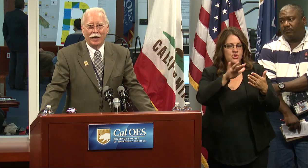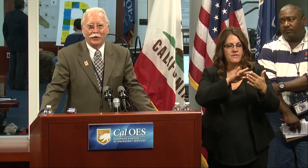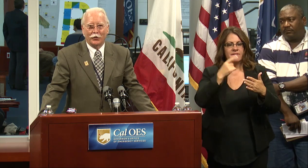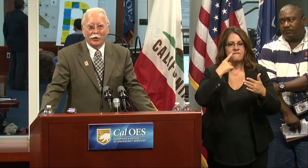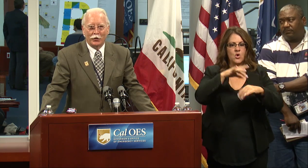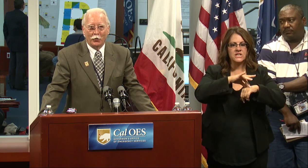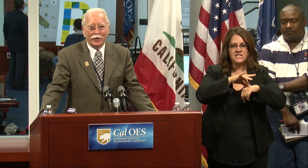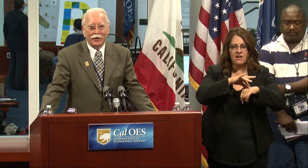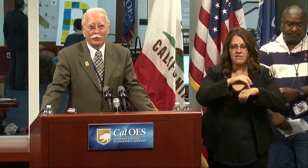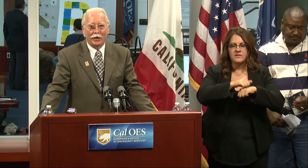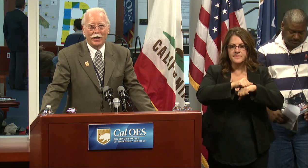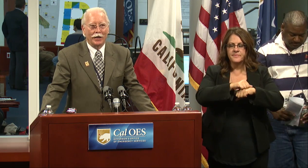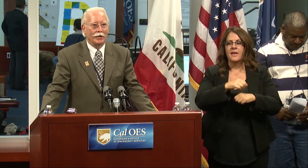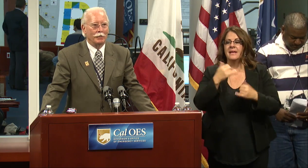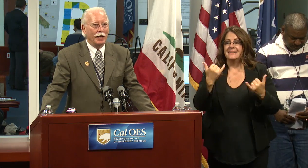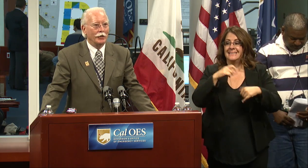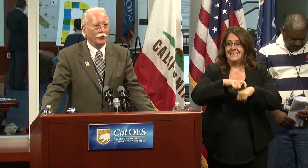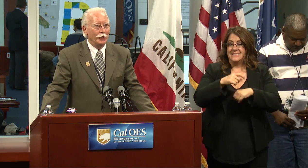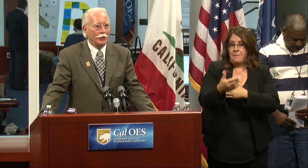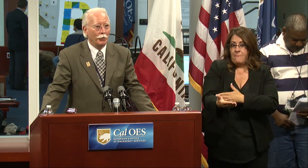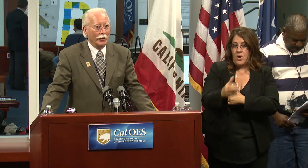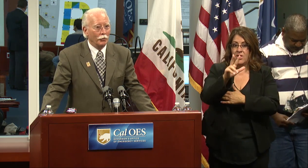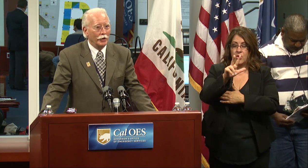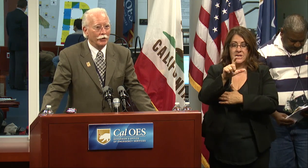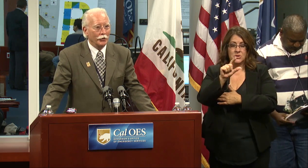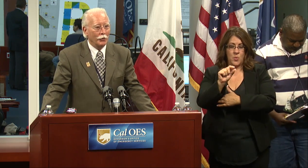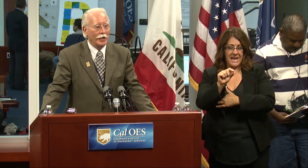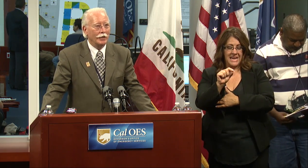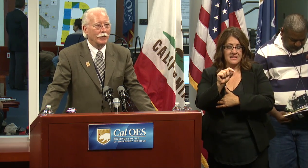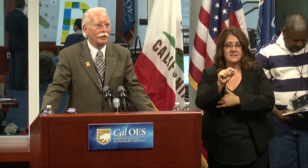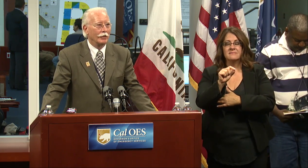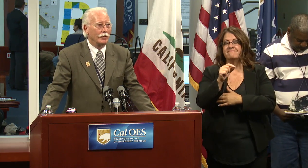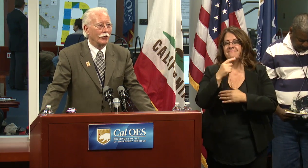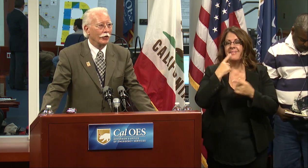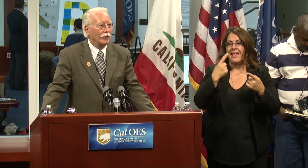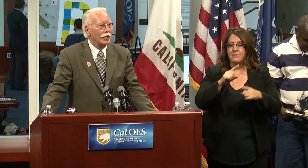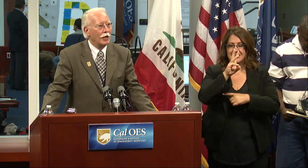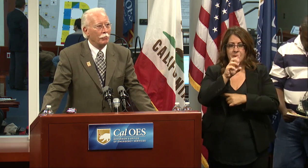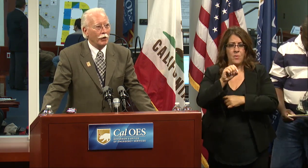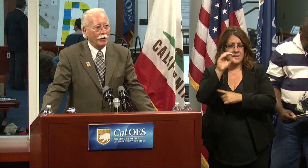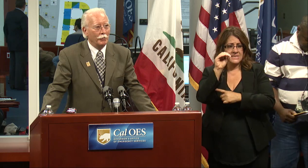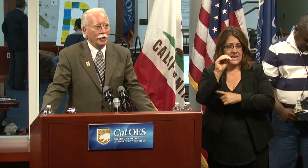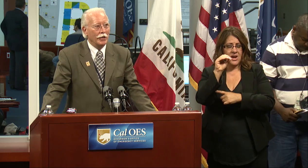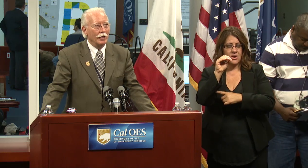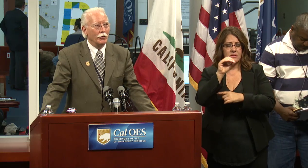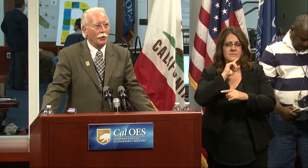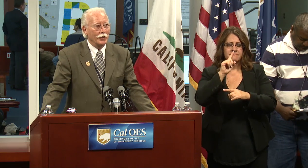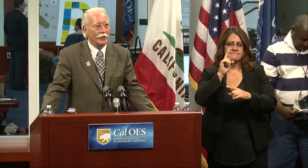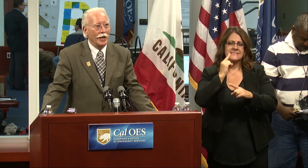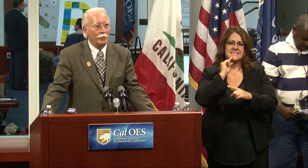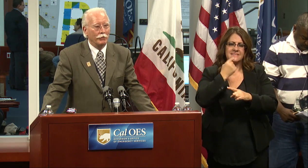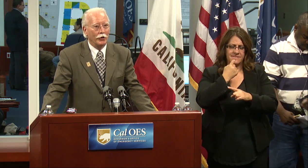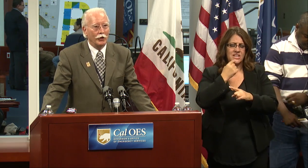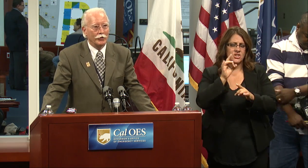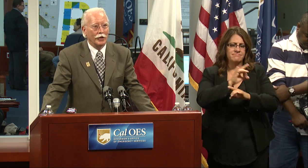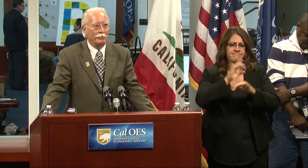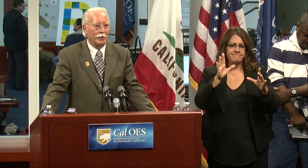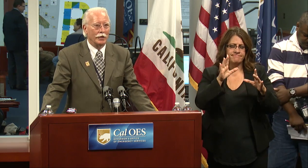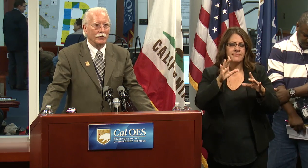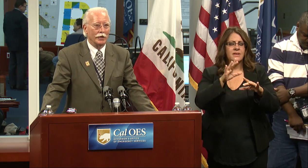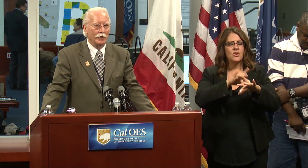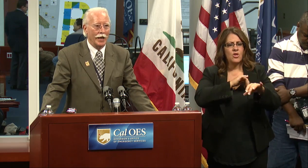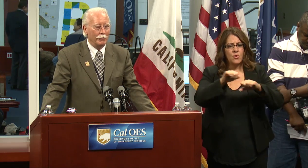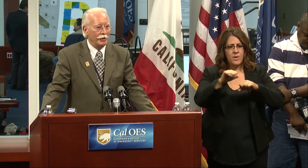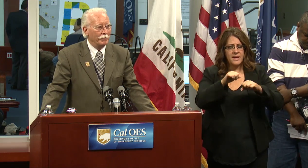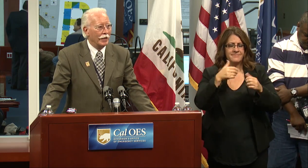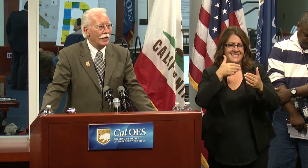at 3.20, we had a magnitude 6.1 earthquake that occurred probably on the West Napa Fault up